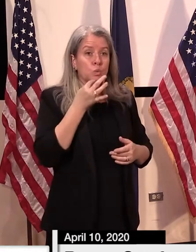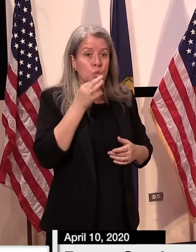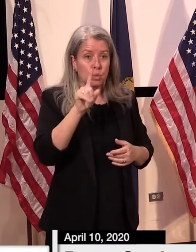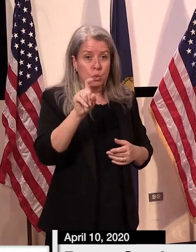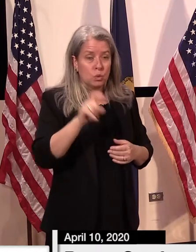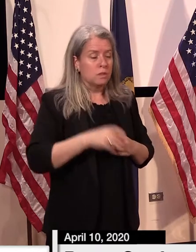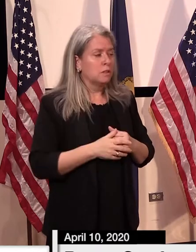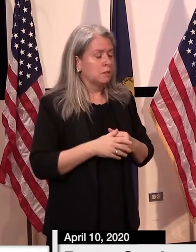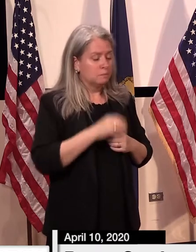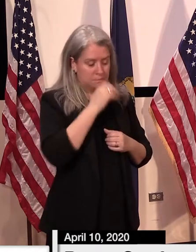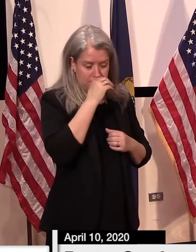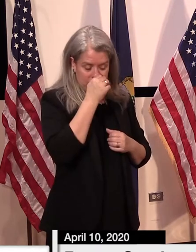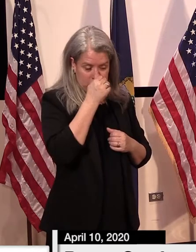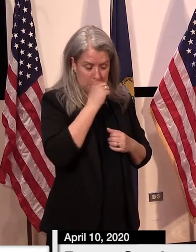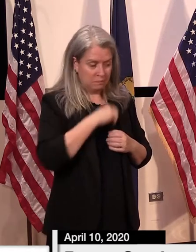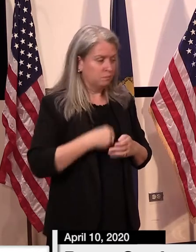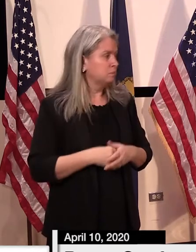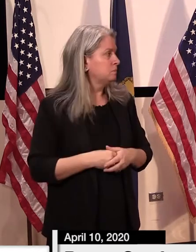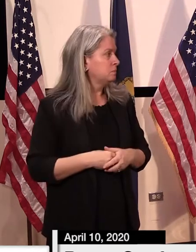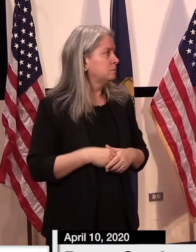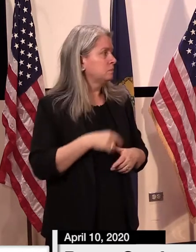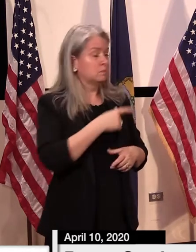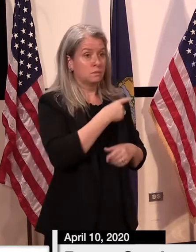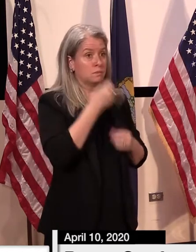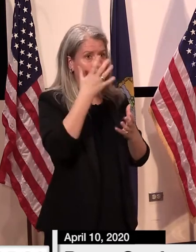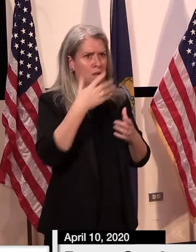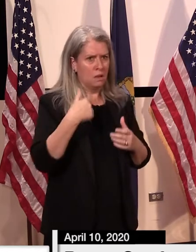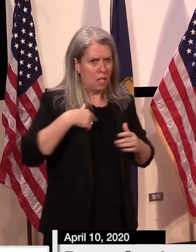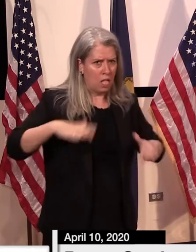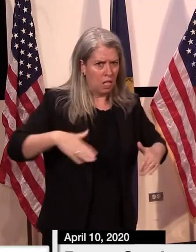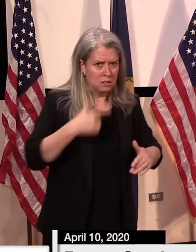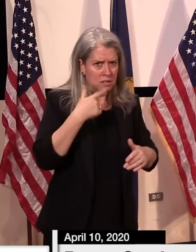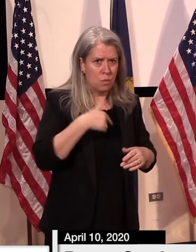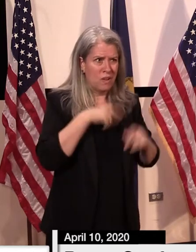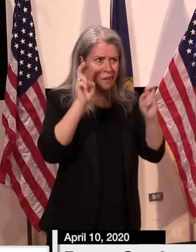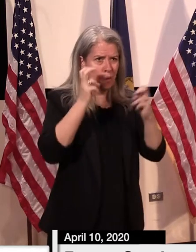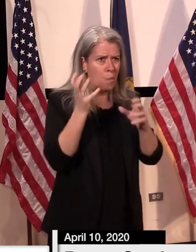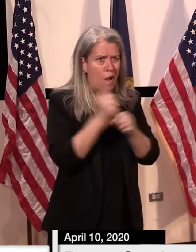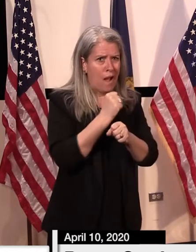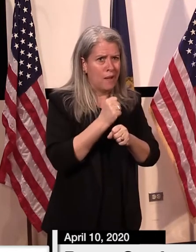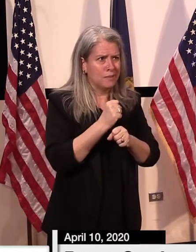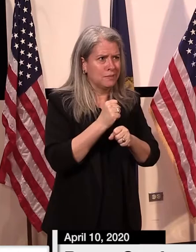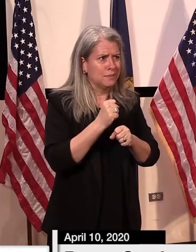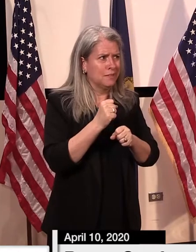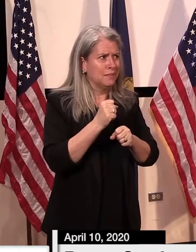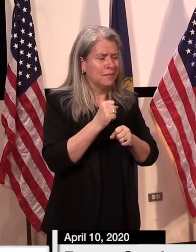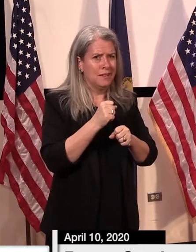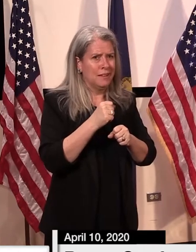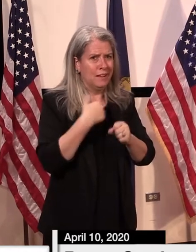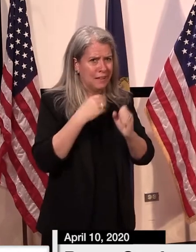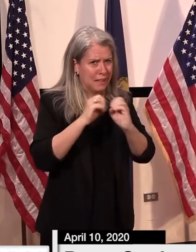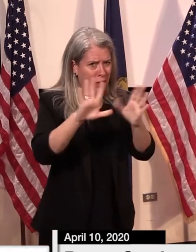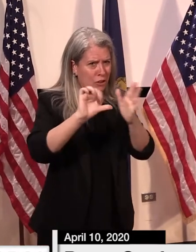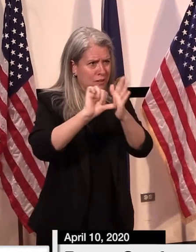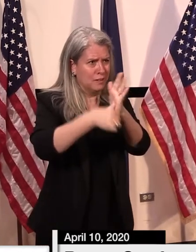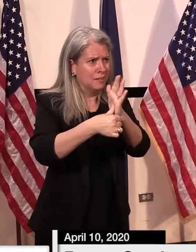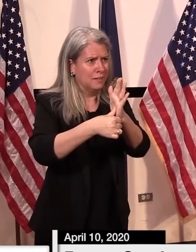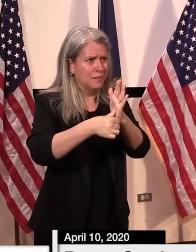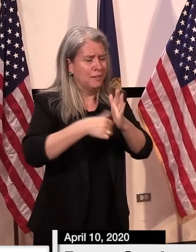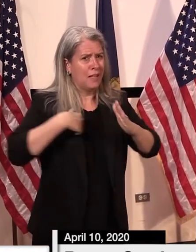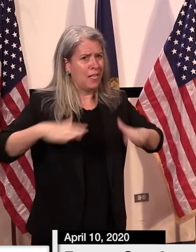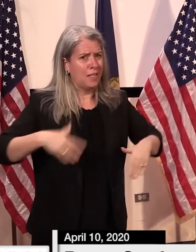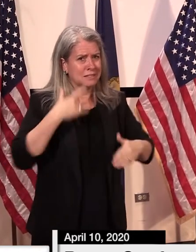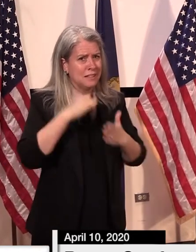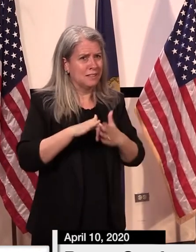Well, first of all, I just want to make sure we are not declaring victory at this point in time. I want to make that perfectly clear. And, in